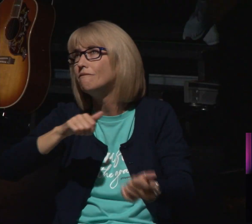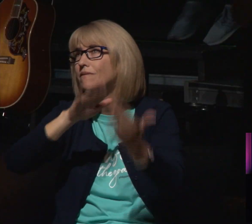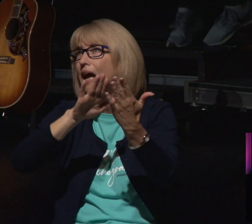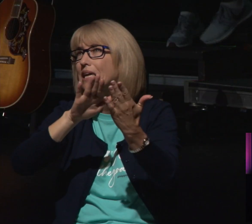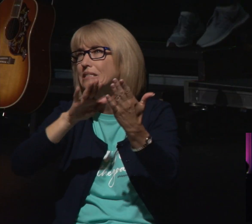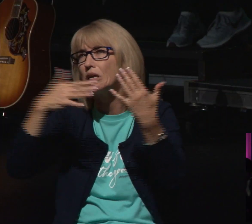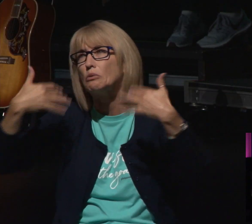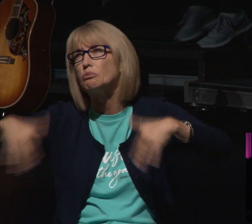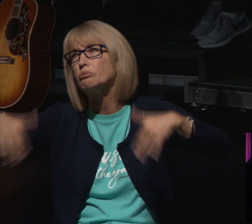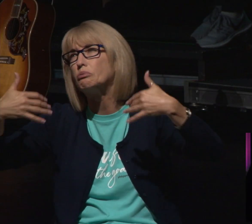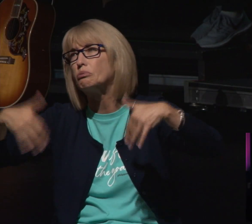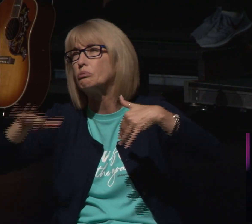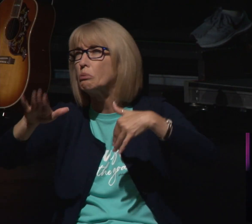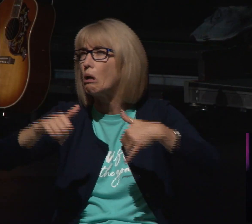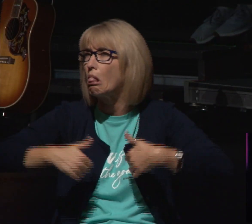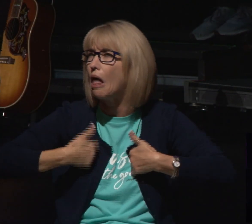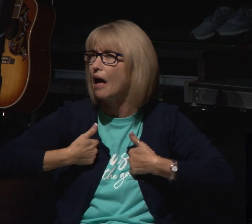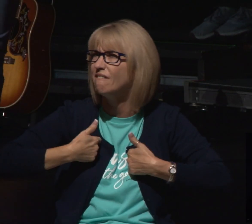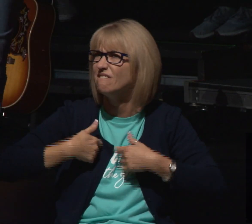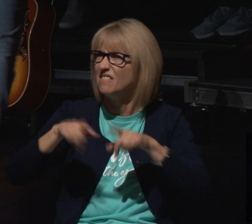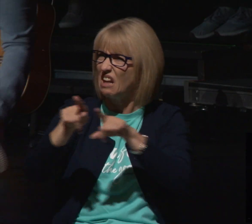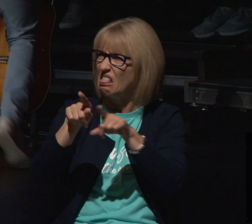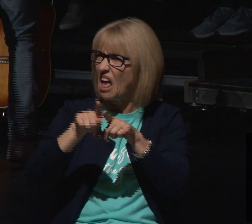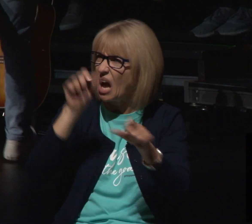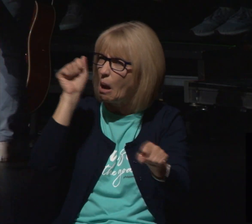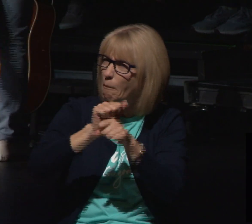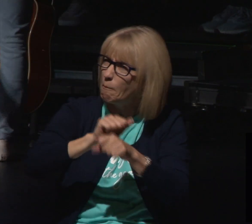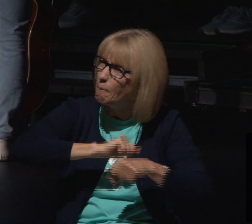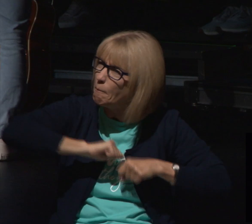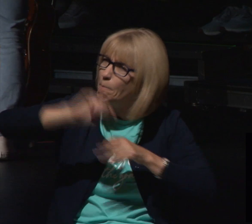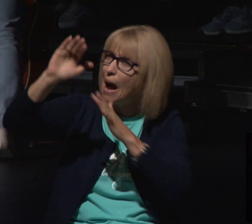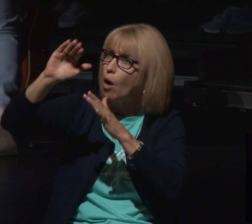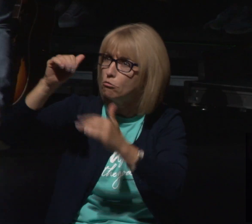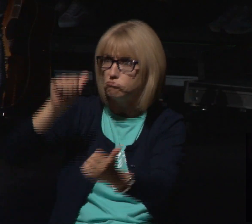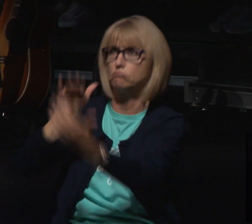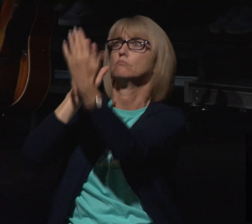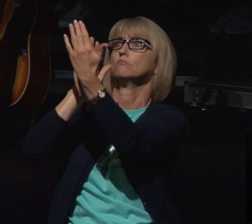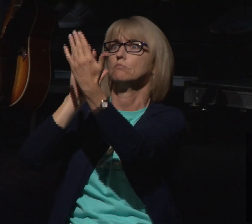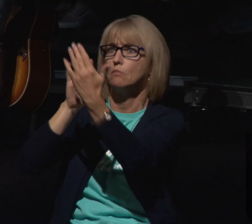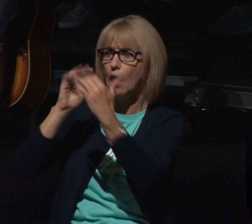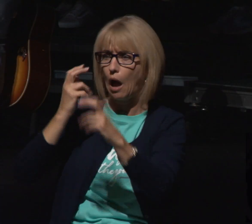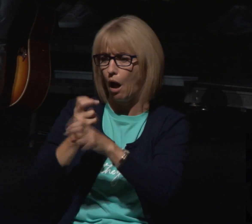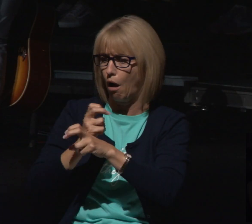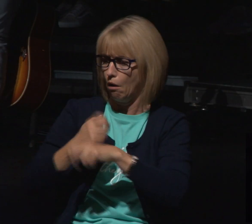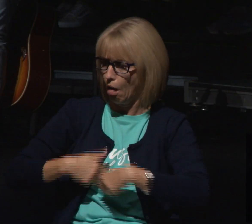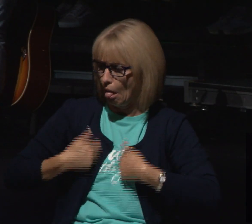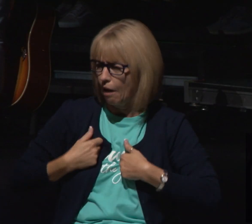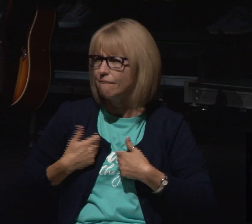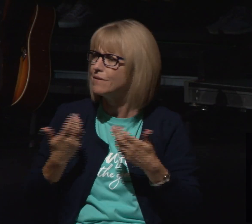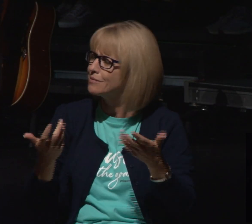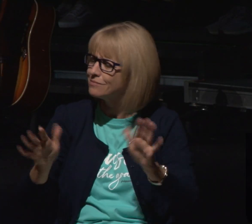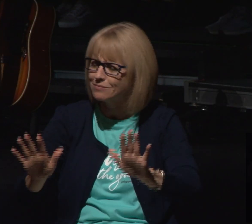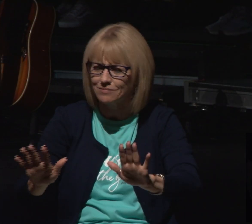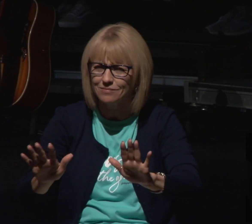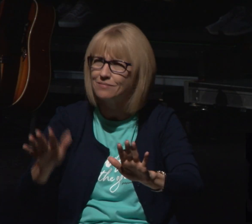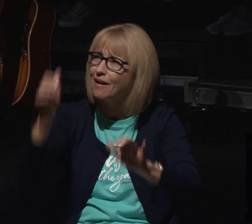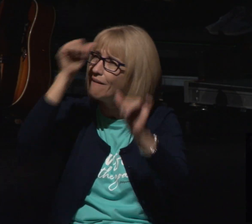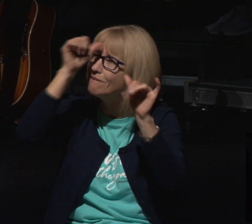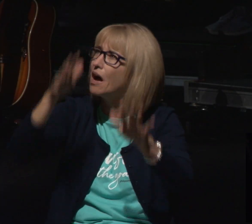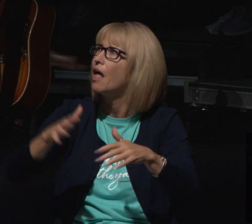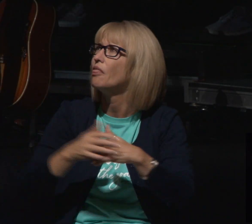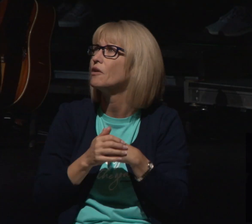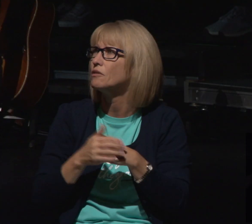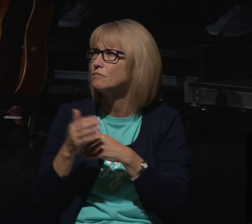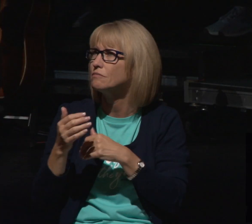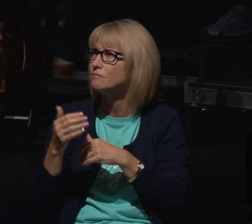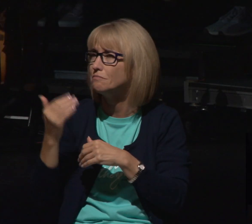and uncertainty about the future and father even